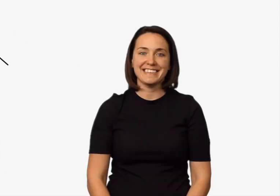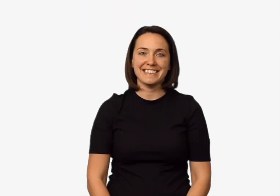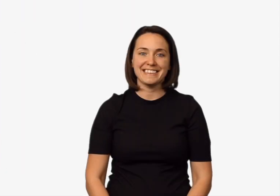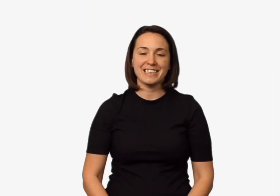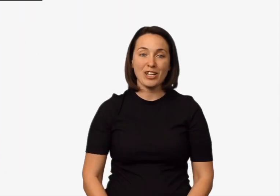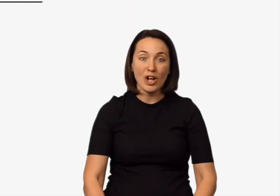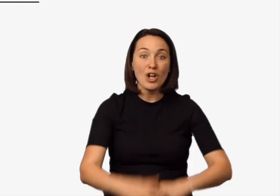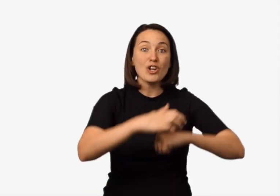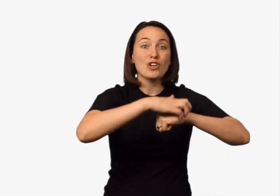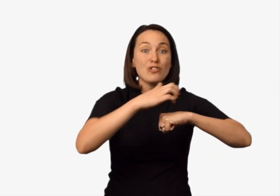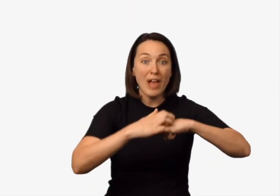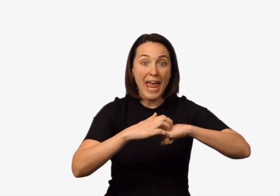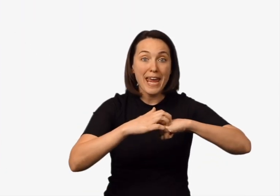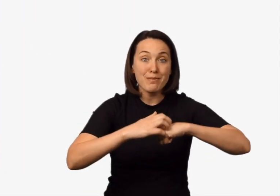Grapes, grapes,